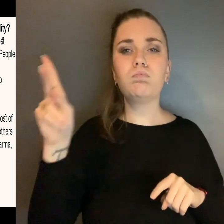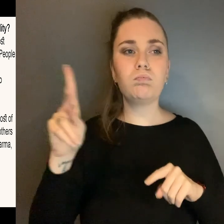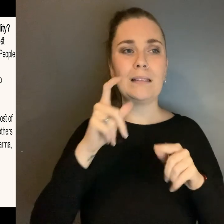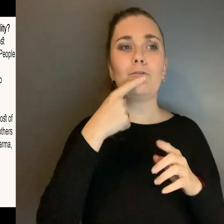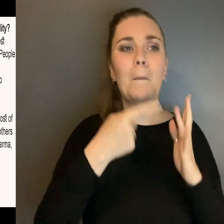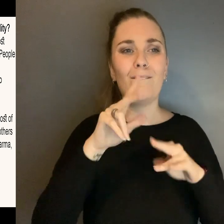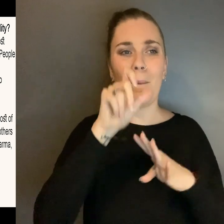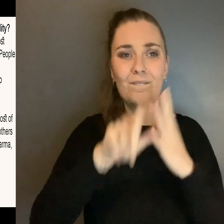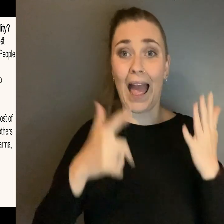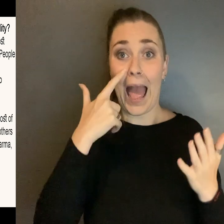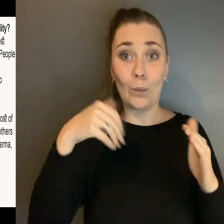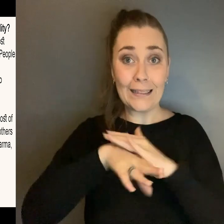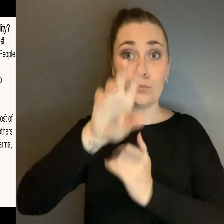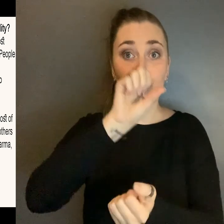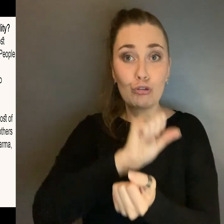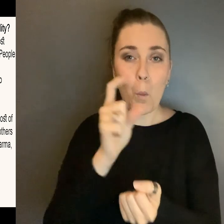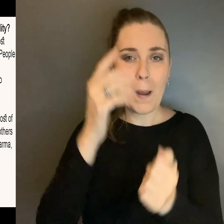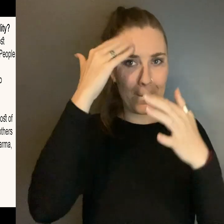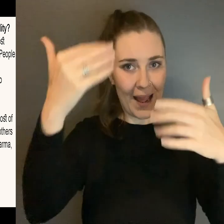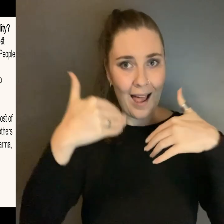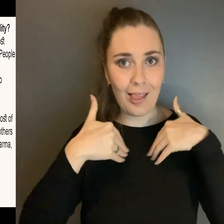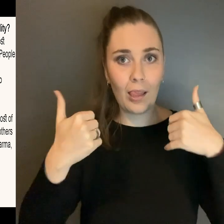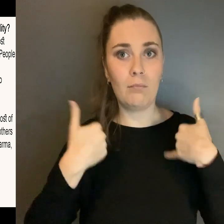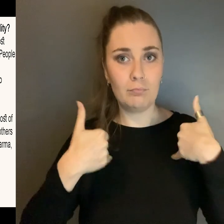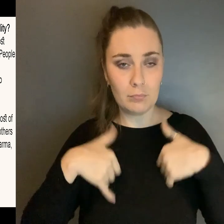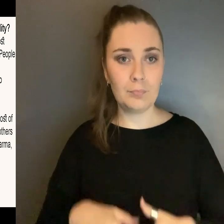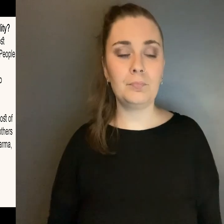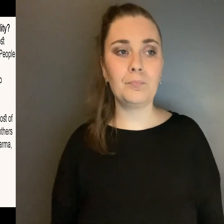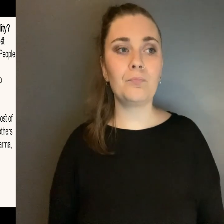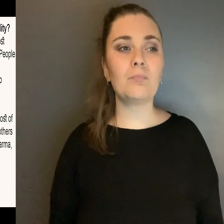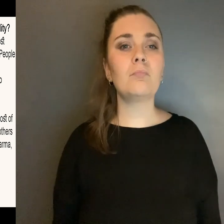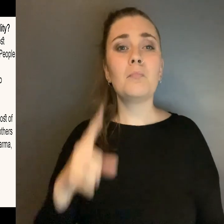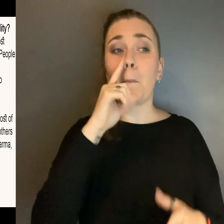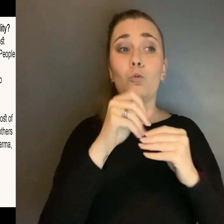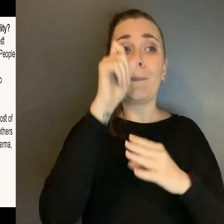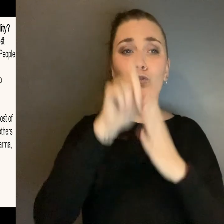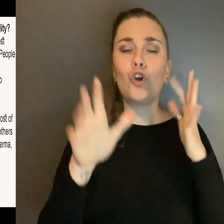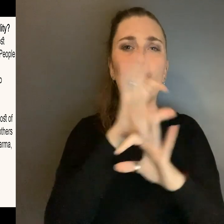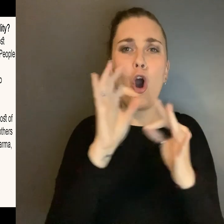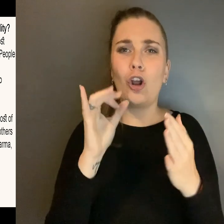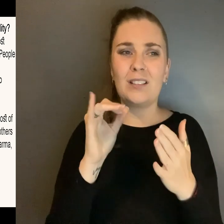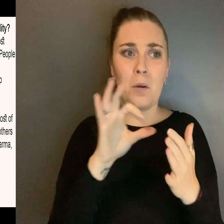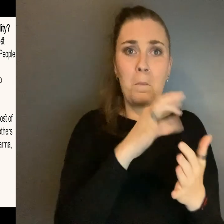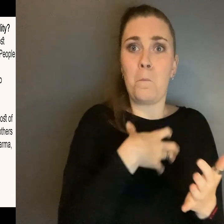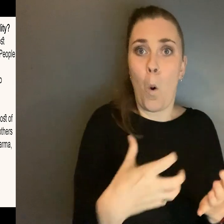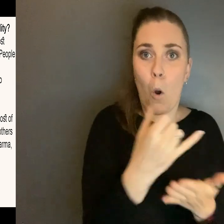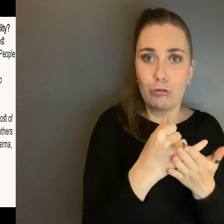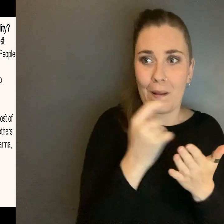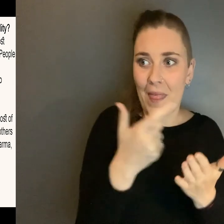disabilities found in prisons are mental health conditions People with disabilities are not more criminal than anyone else